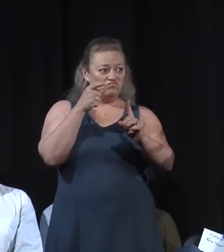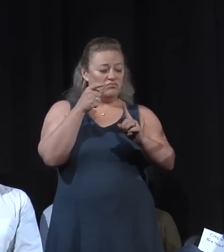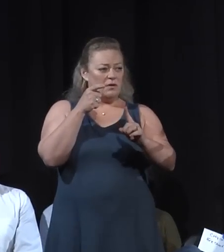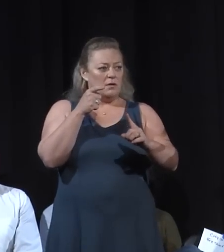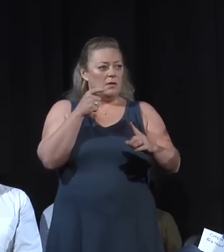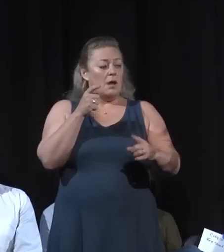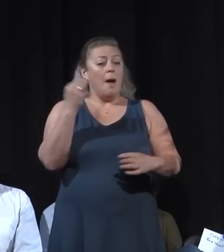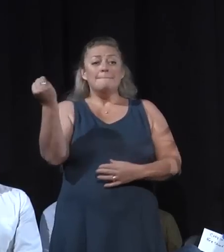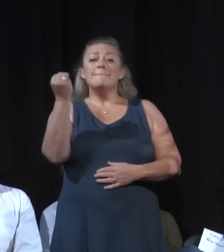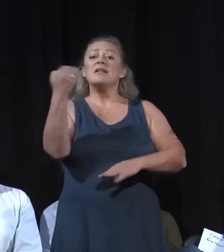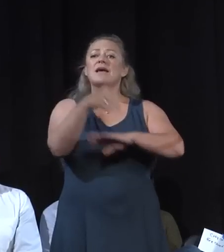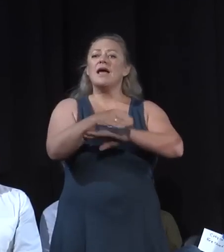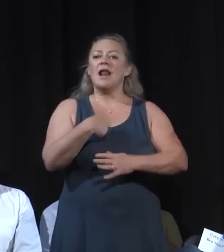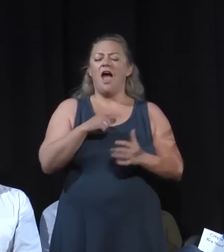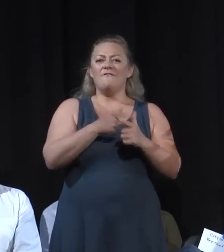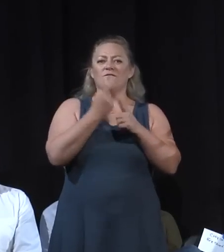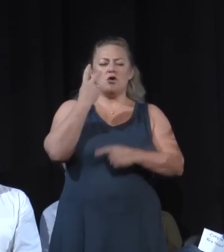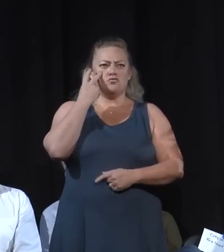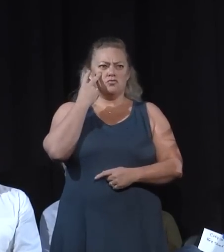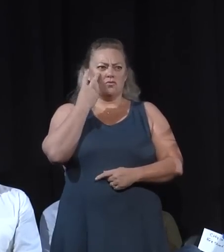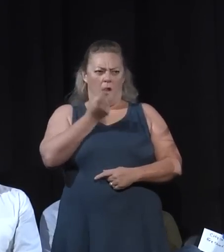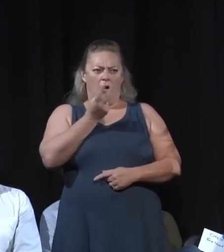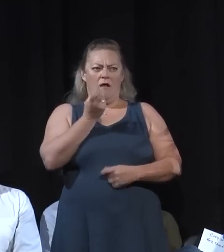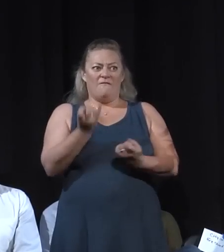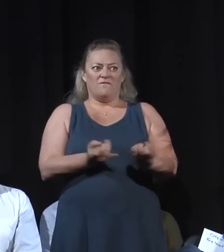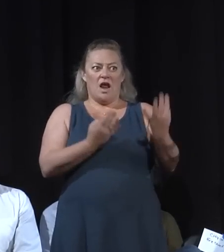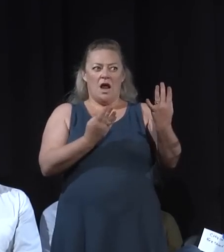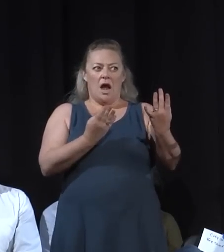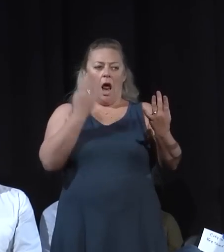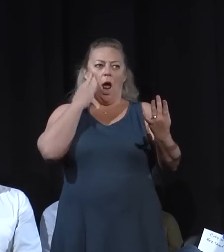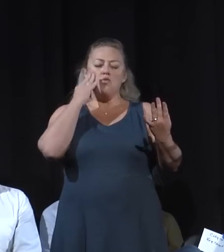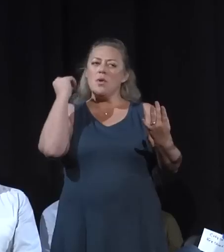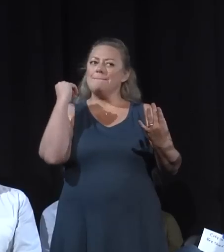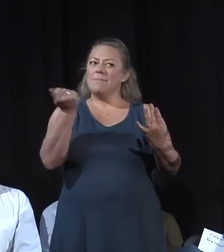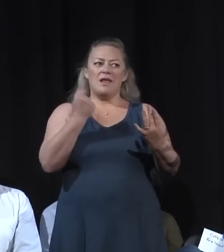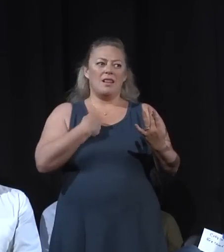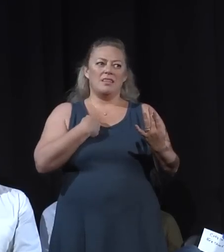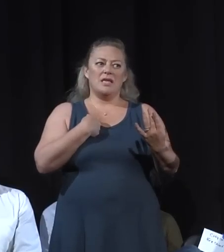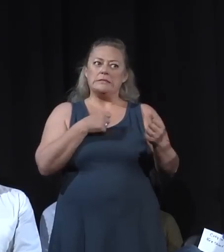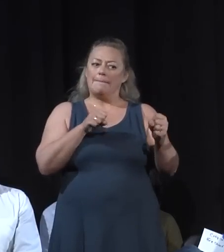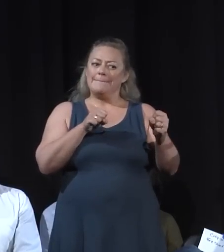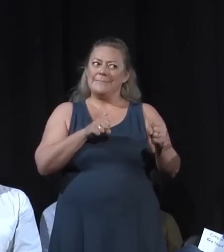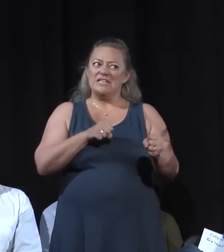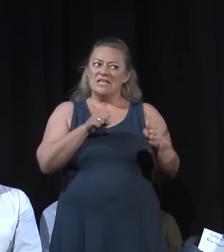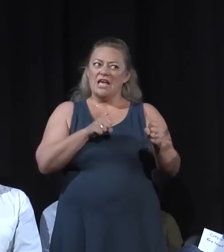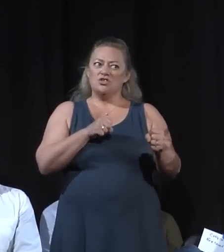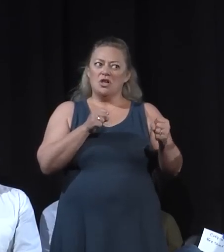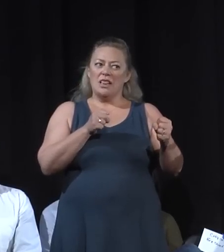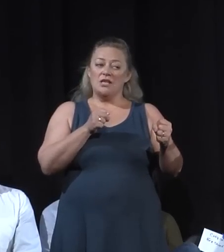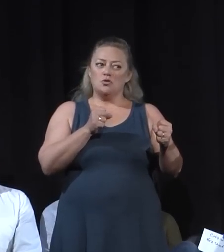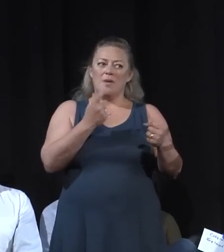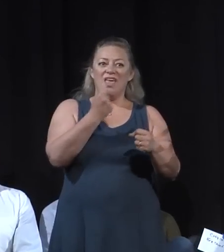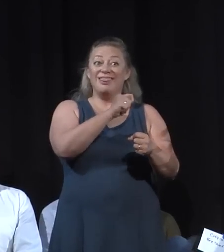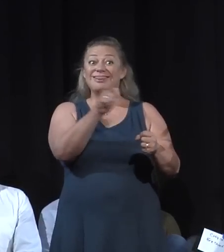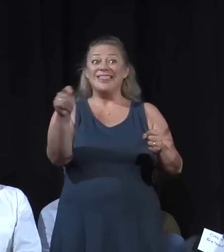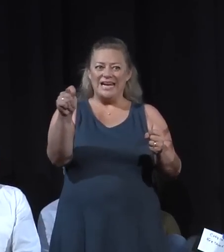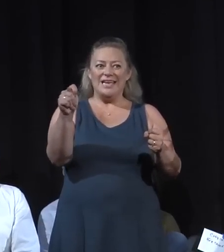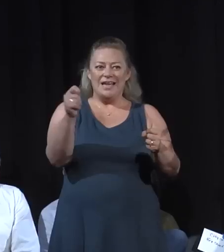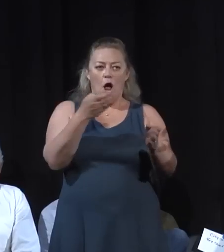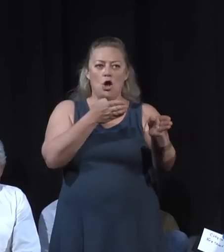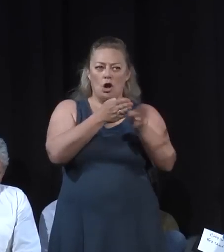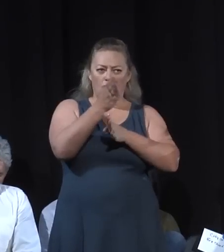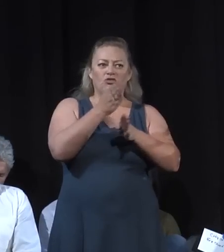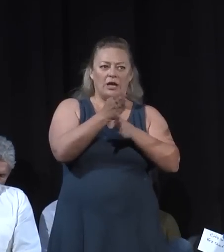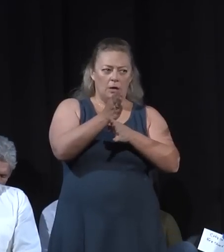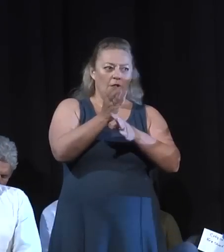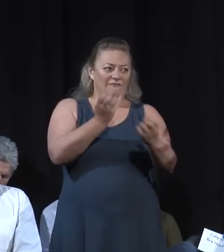saw this fire, I knew immediately that it had the potential to be the career fire, to be the fire that we never wanted to